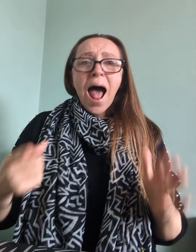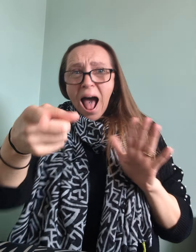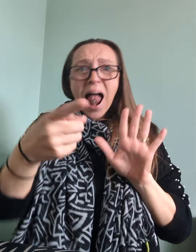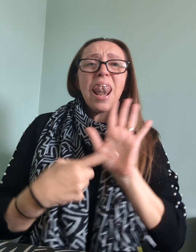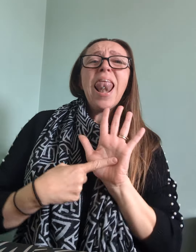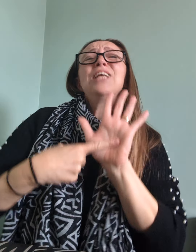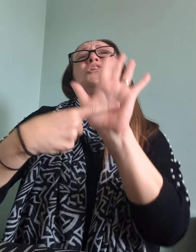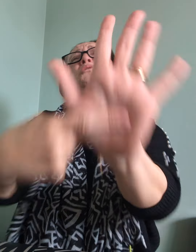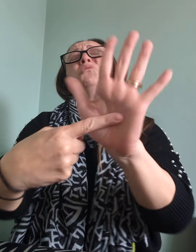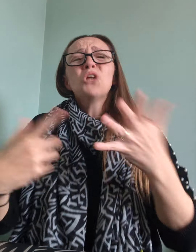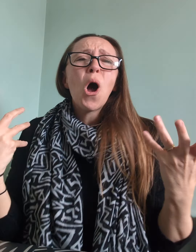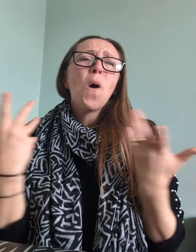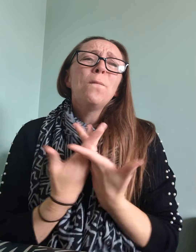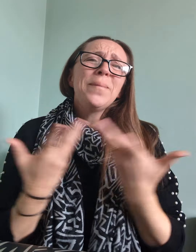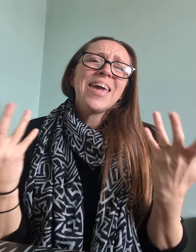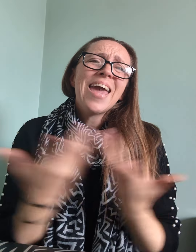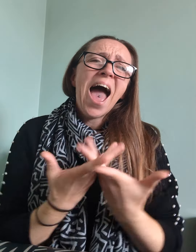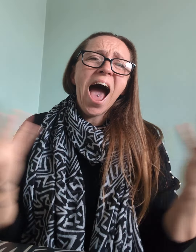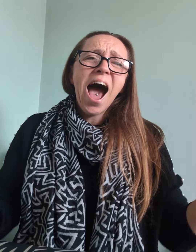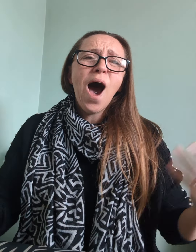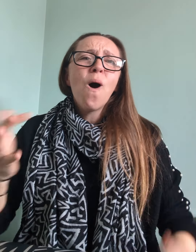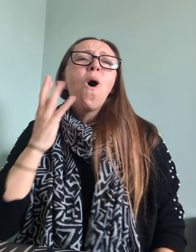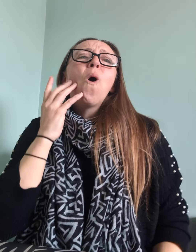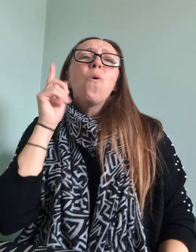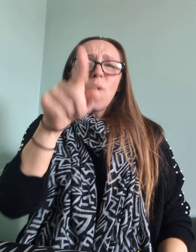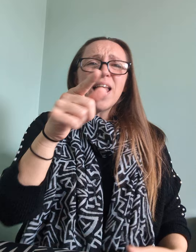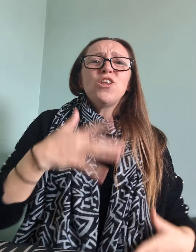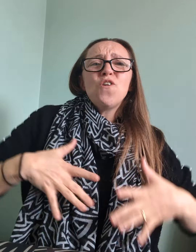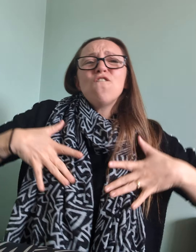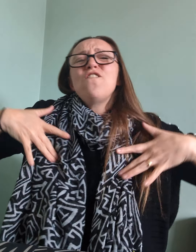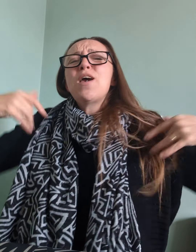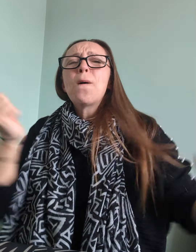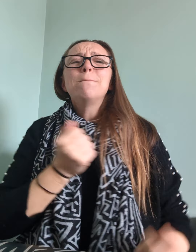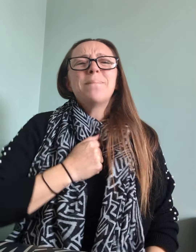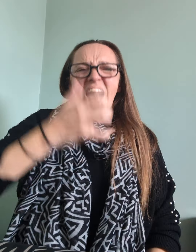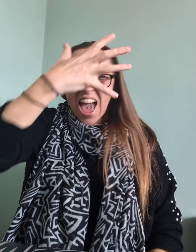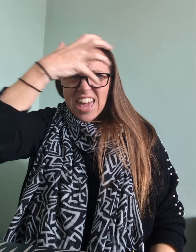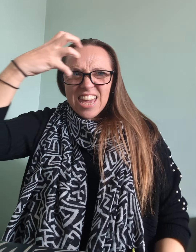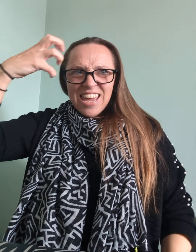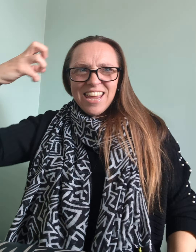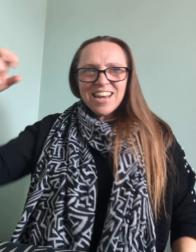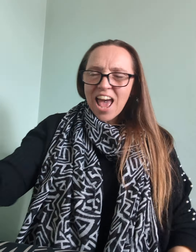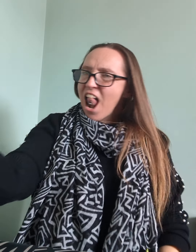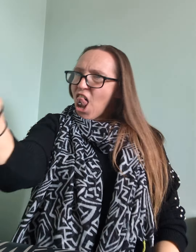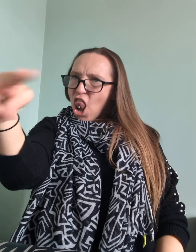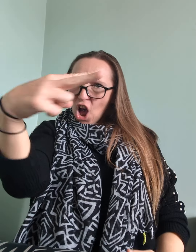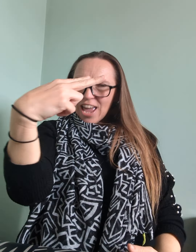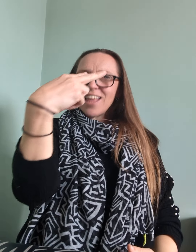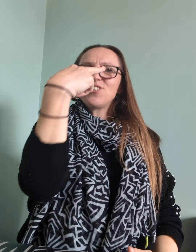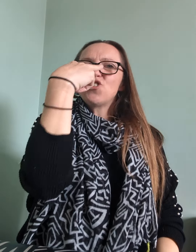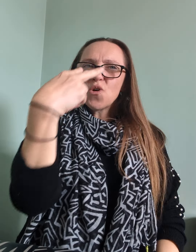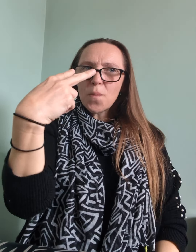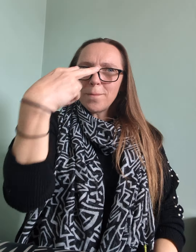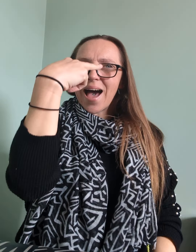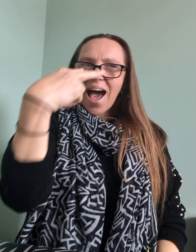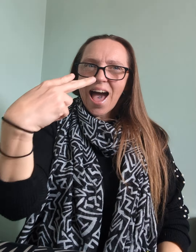Unless you show me how When you feel my heat, look into my